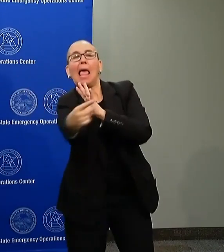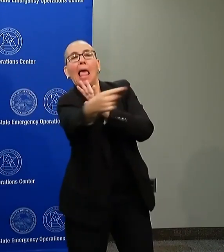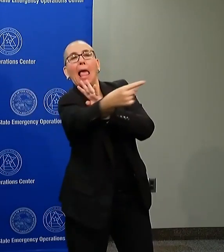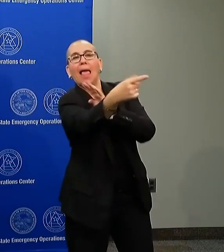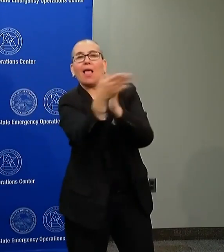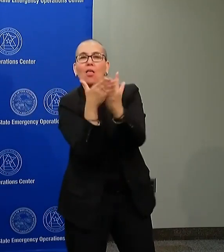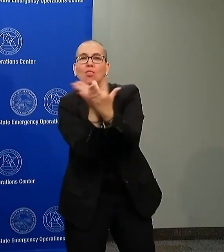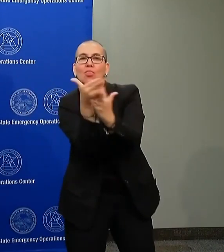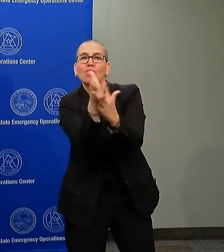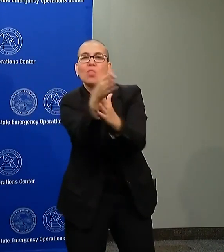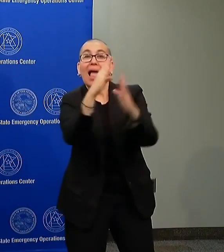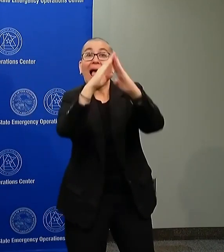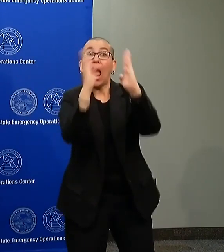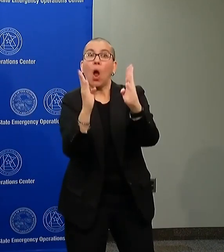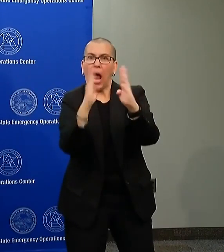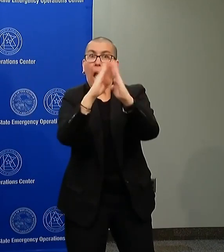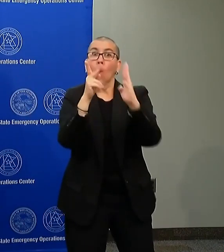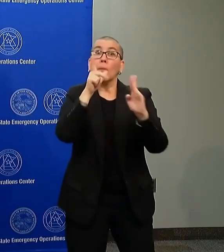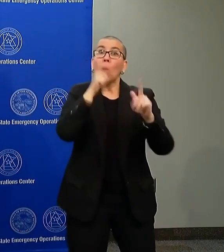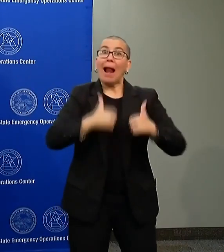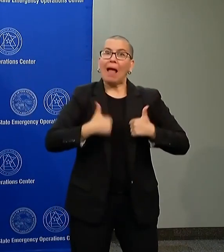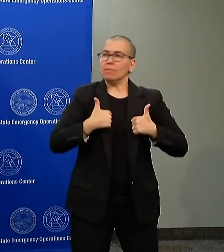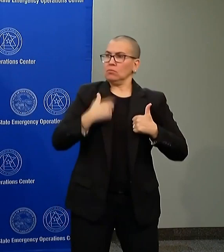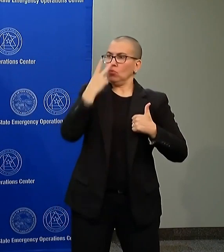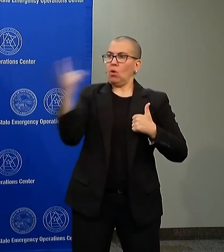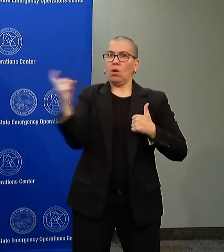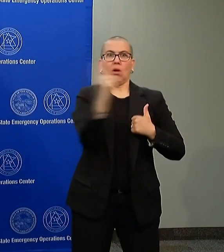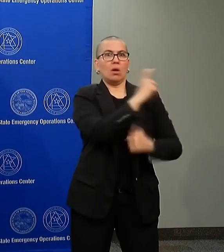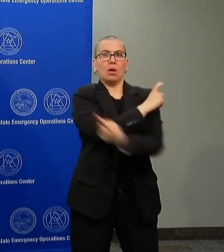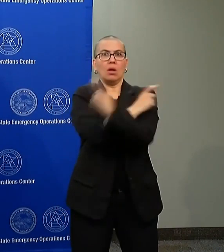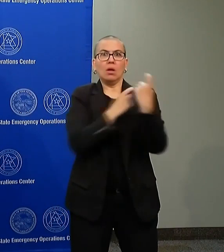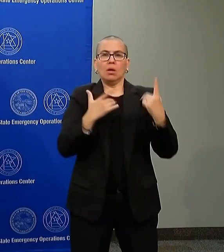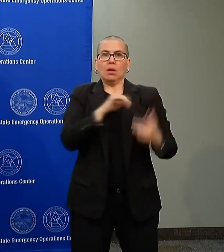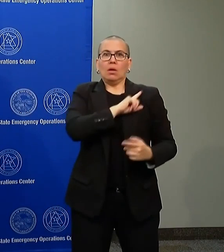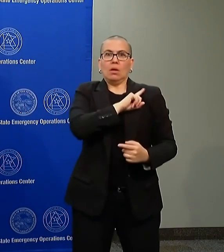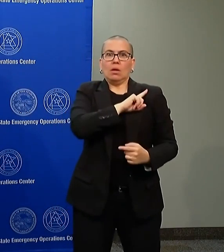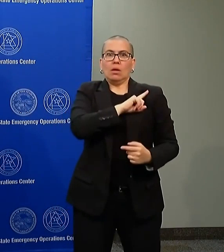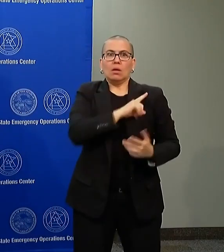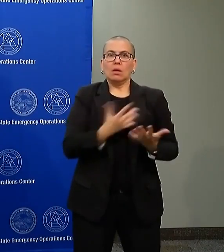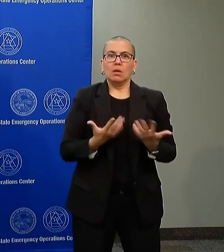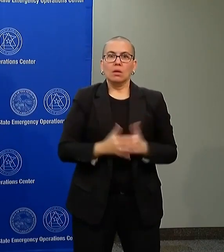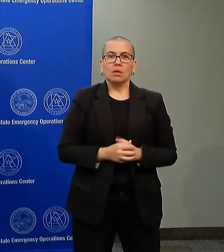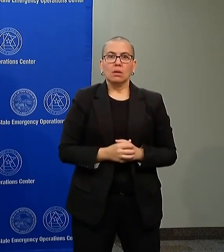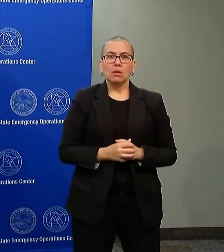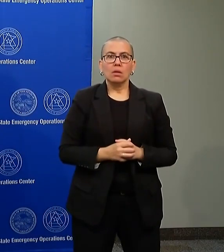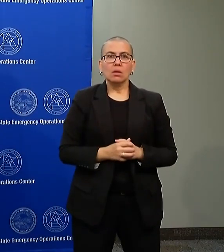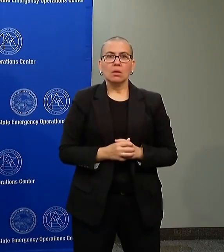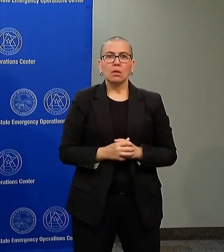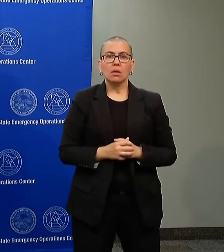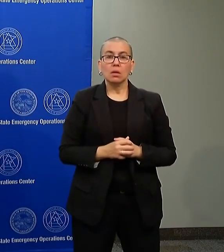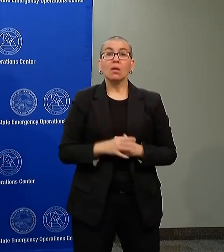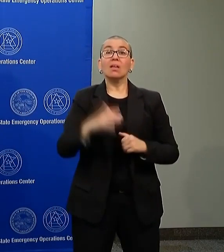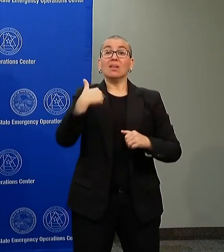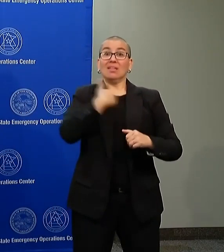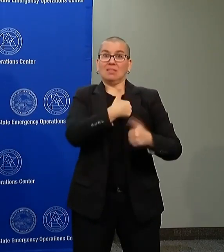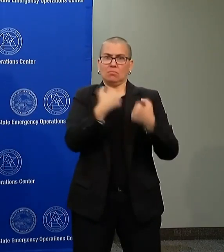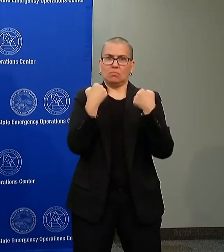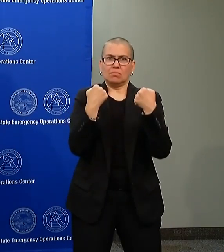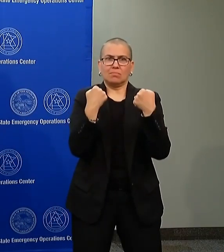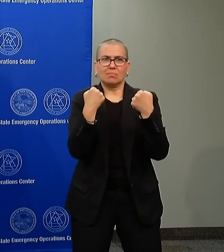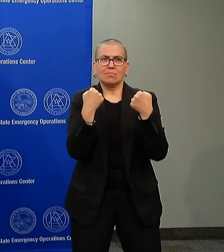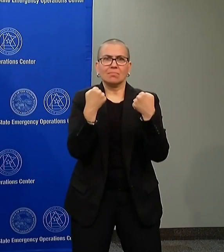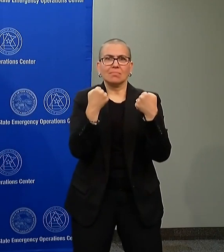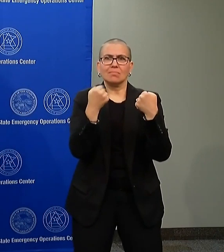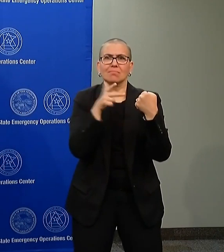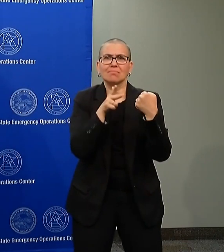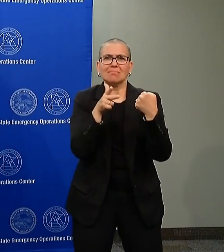We have watched them try and destroy downtowns and it's hard to drive through one of our downtowns buildings seeing the